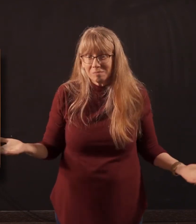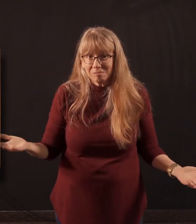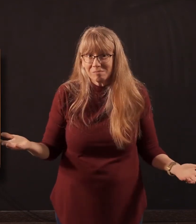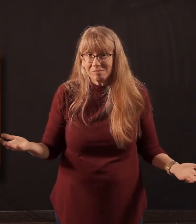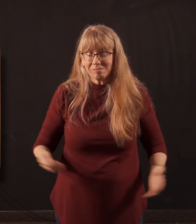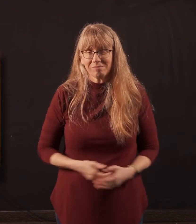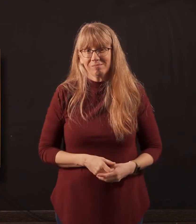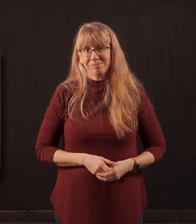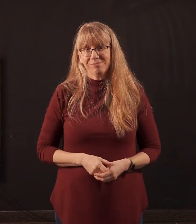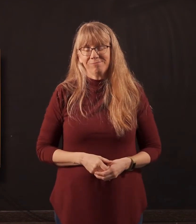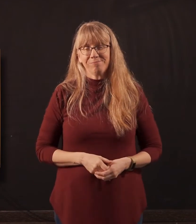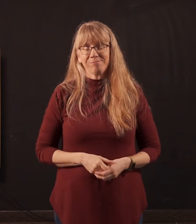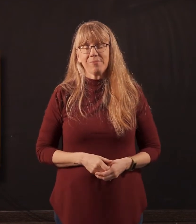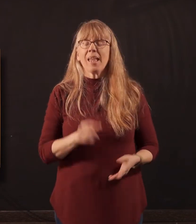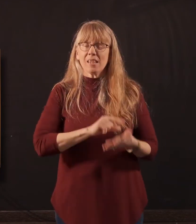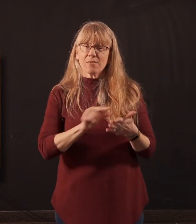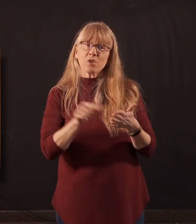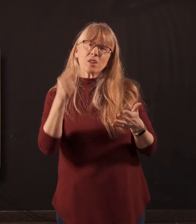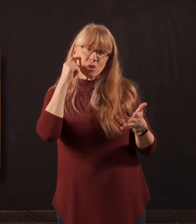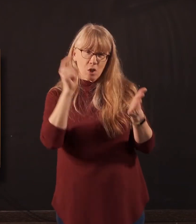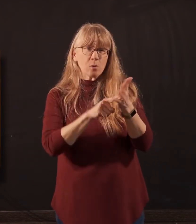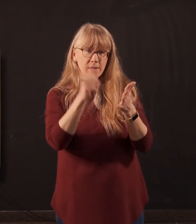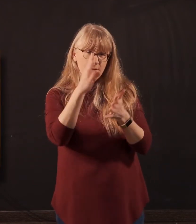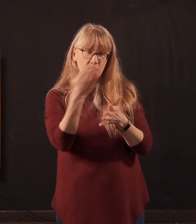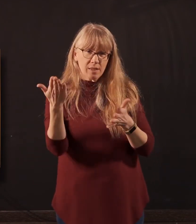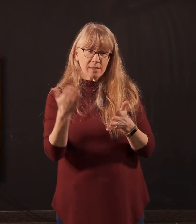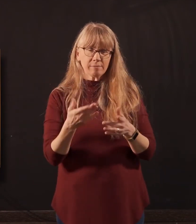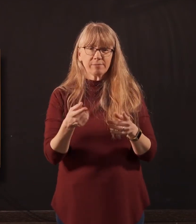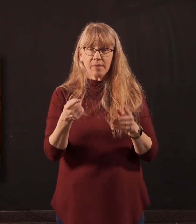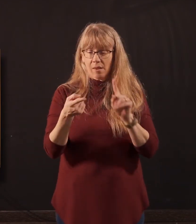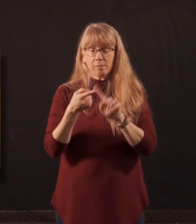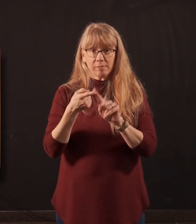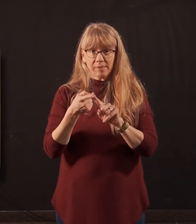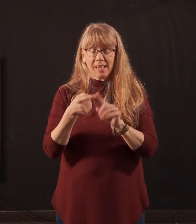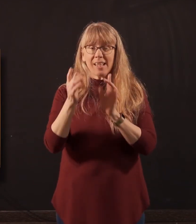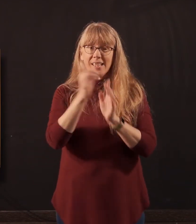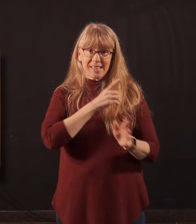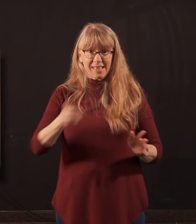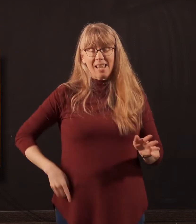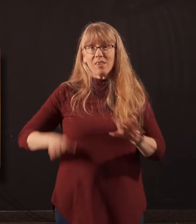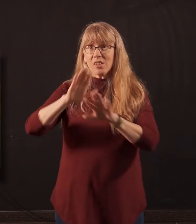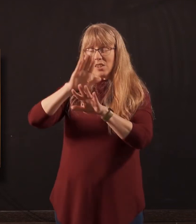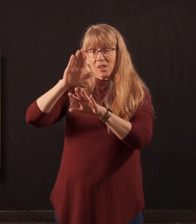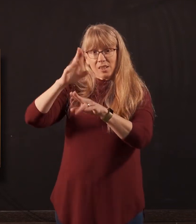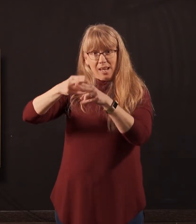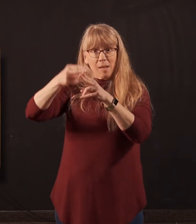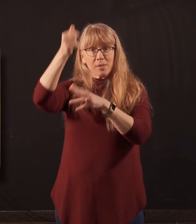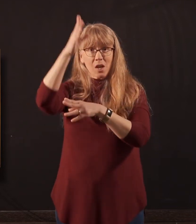Now in this verse, I want you to notice a couple of things. First of all, we see that David calls God three different things. He says that